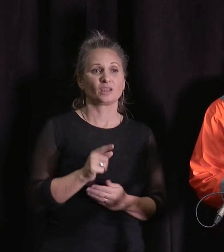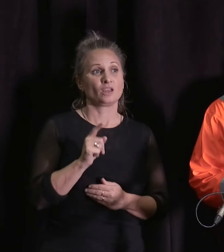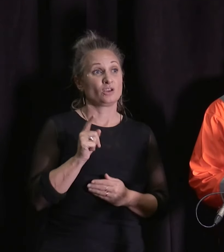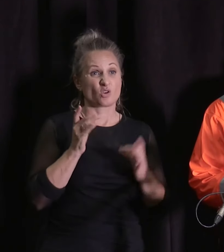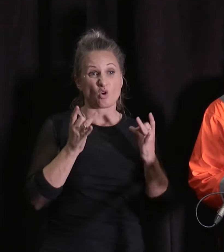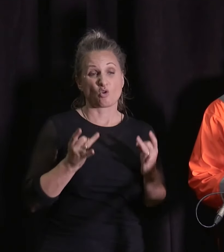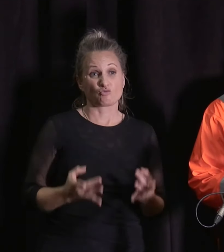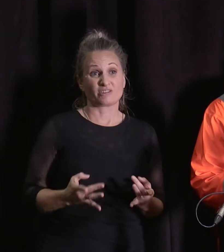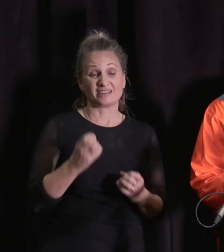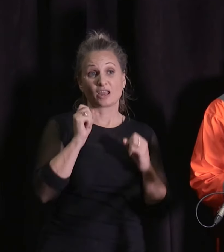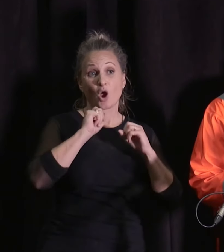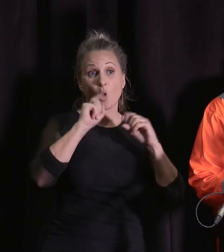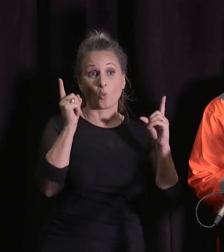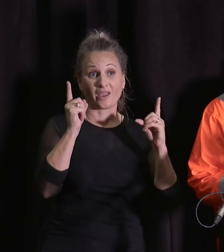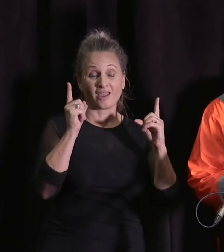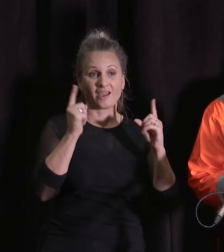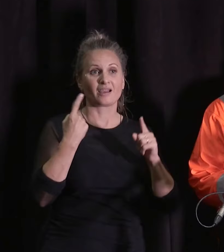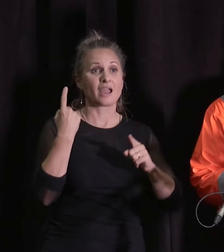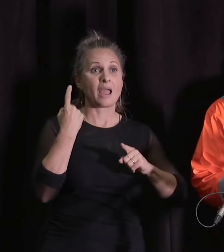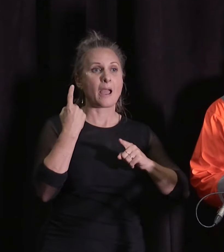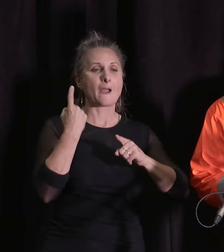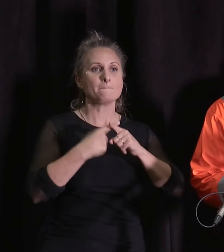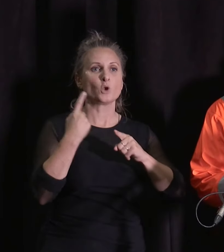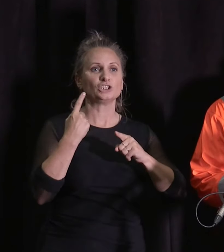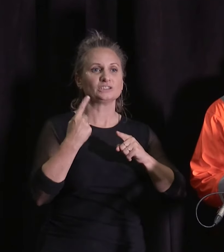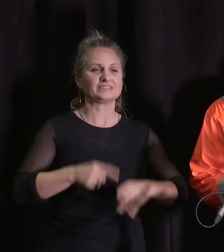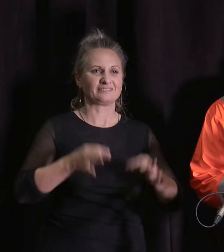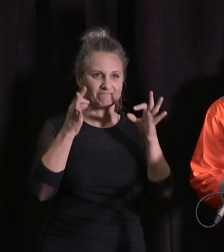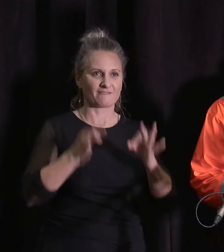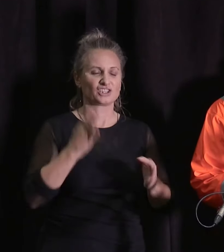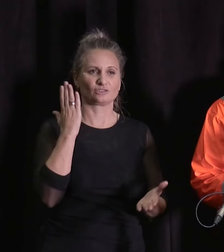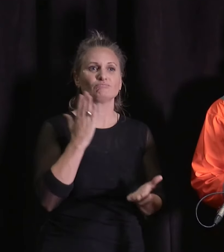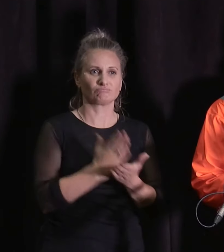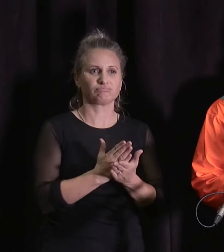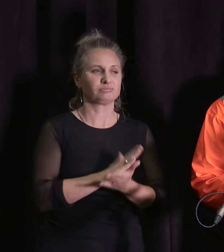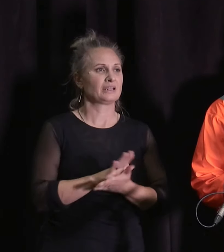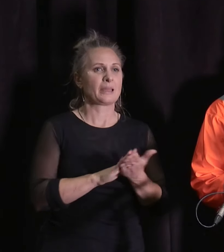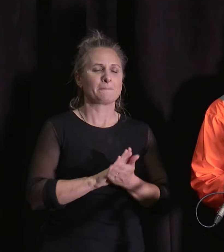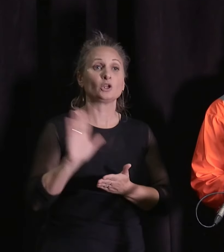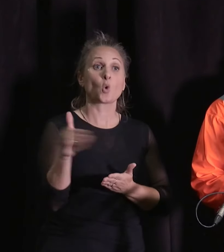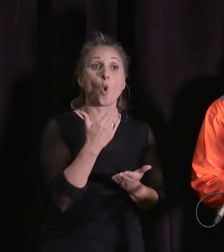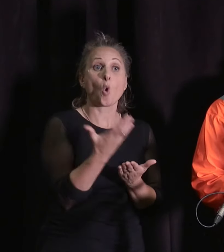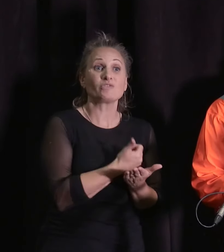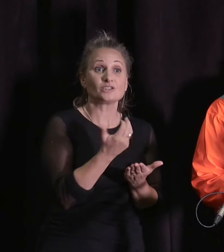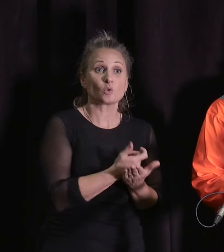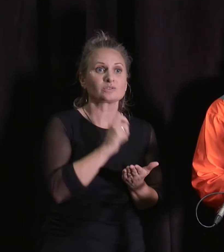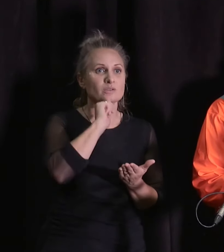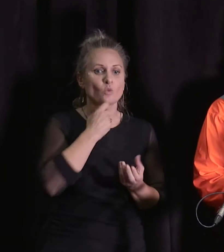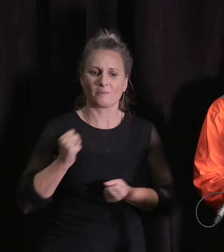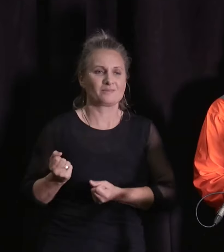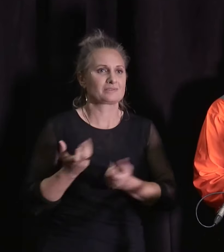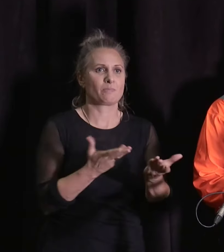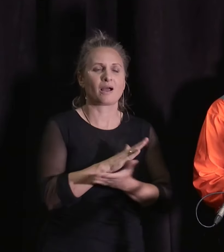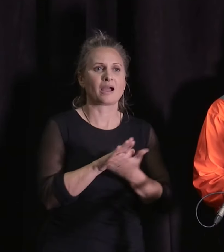of emergency has been declared and that means that we'll be throwing everything at this to make sure we're providing as much support to the